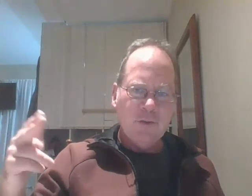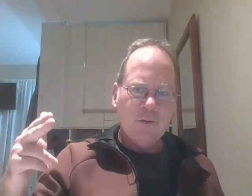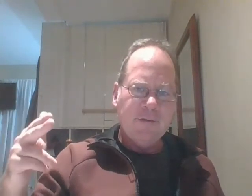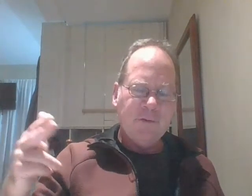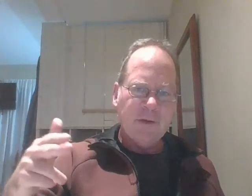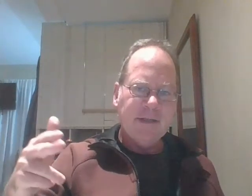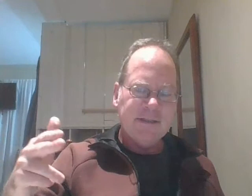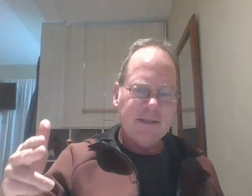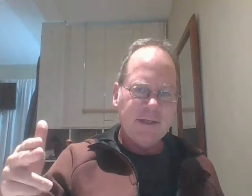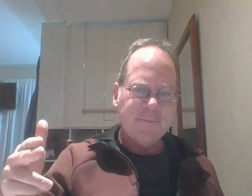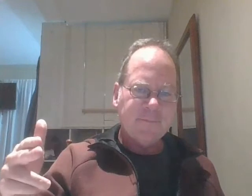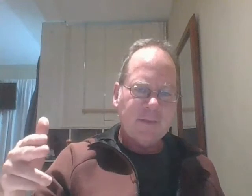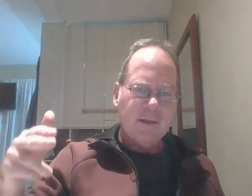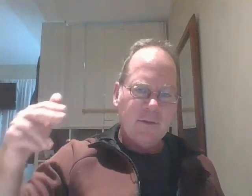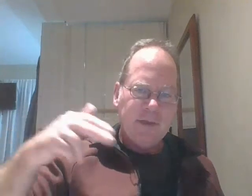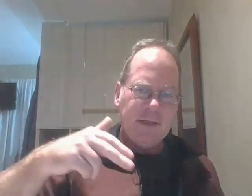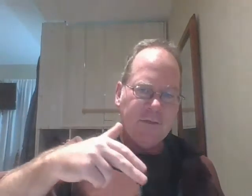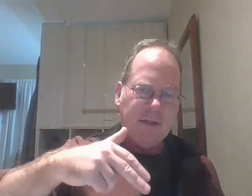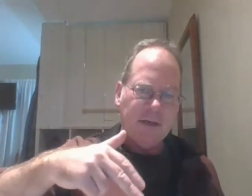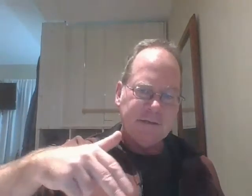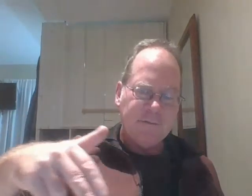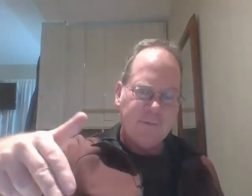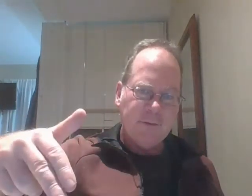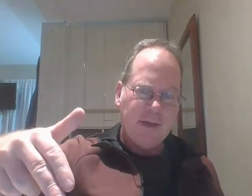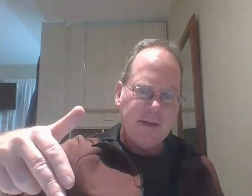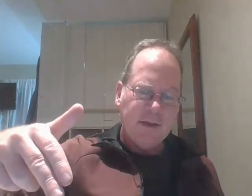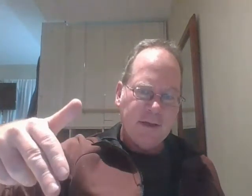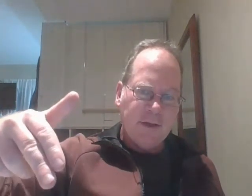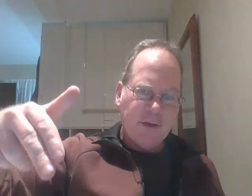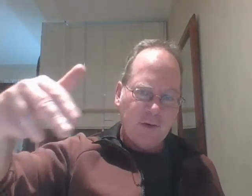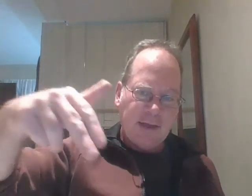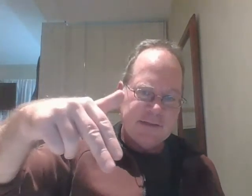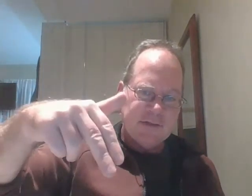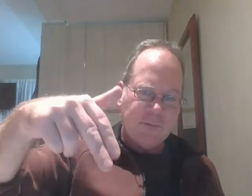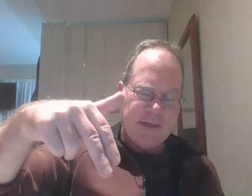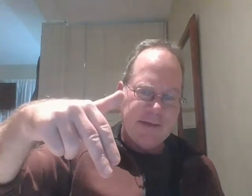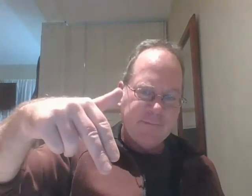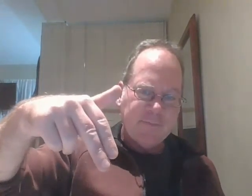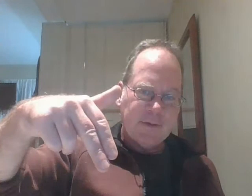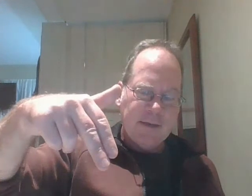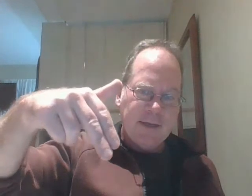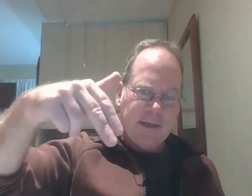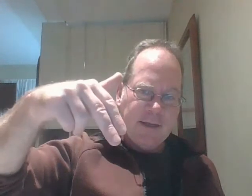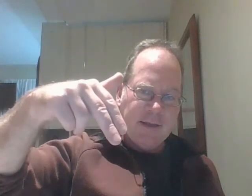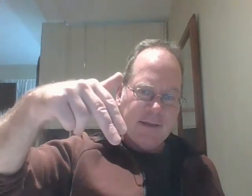if you're in a big city the minute you get onto the freeway your license plate is